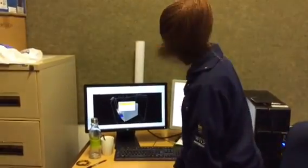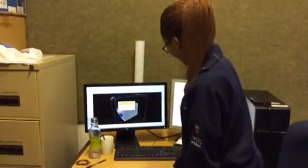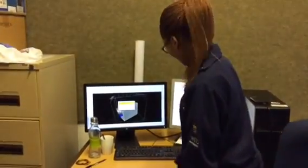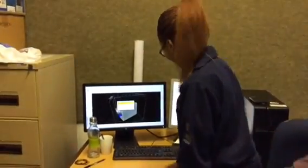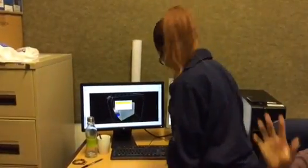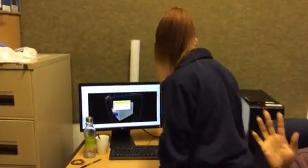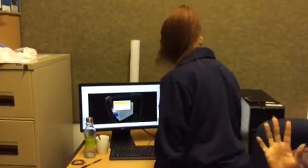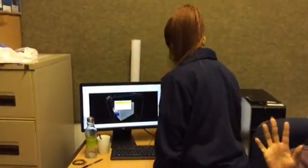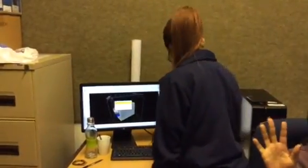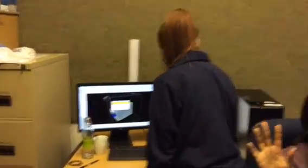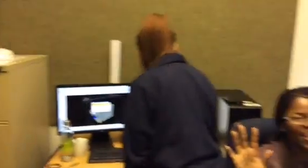is about two years now